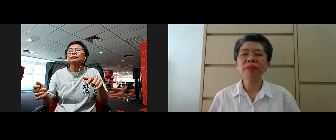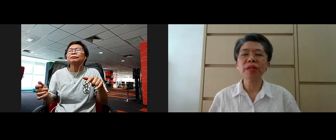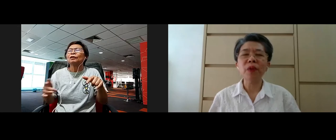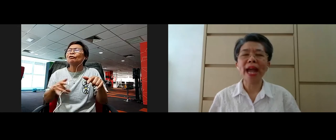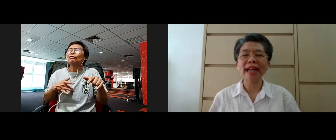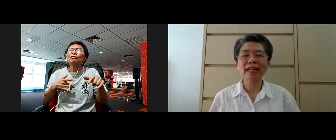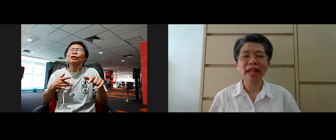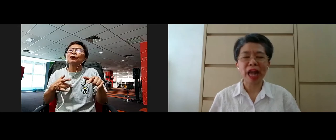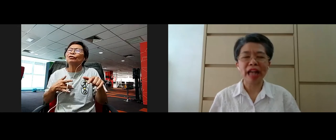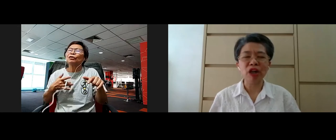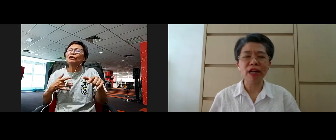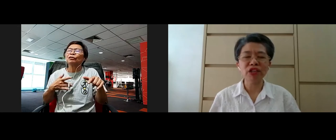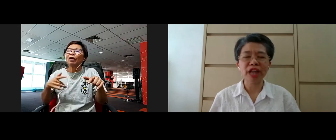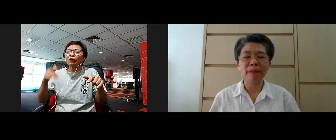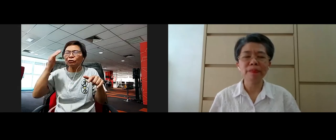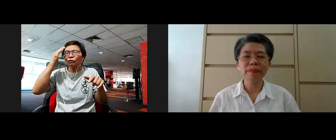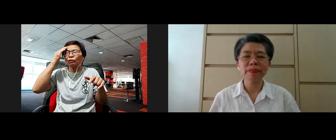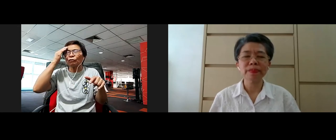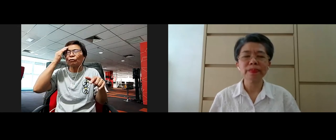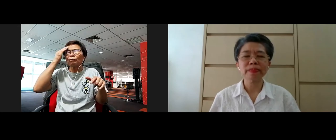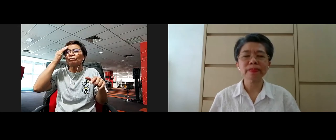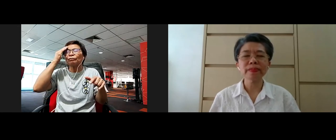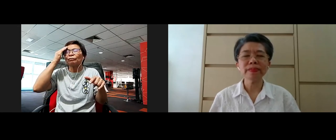just be aware and acknowledge them.